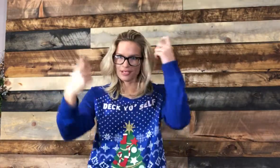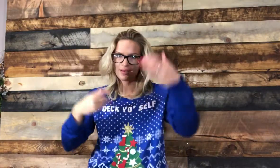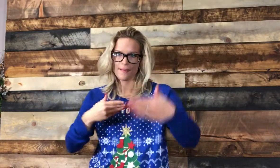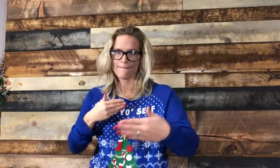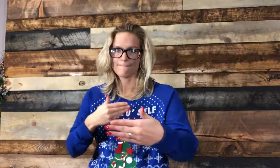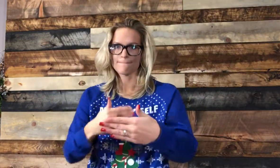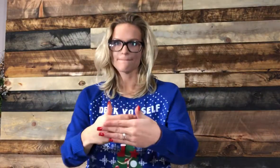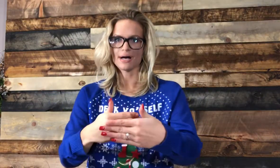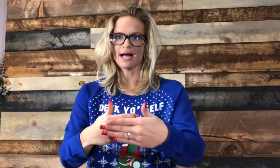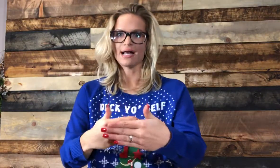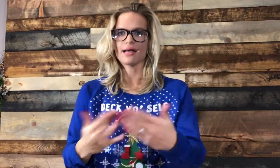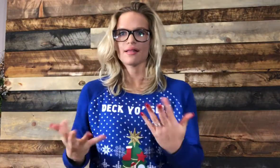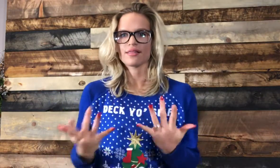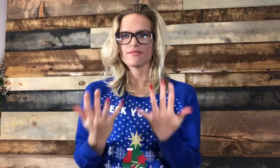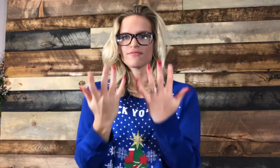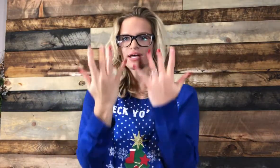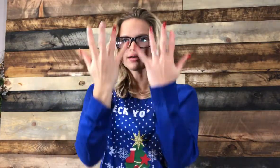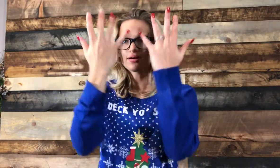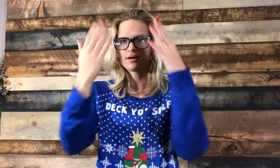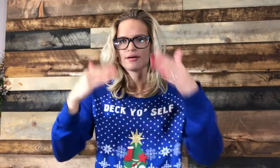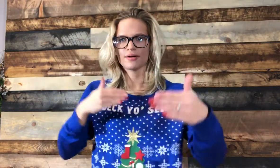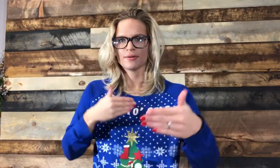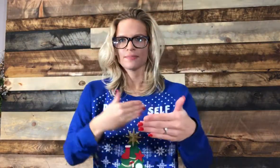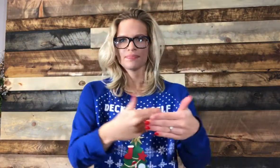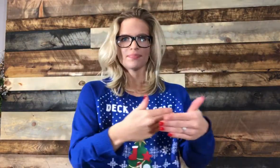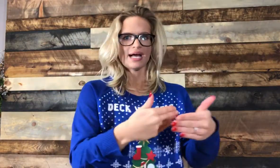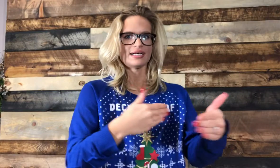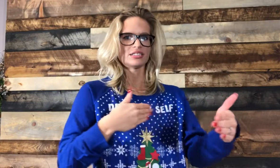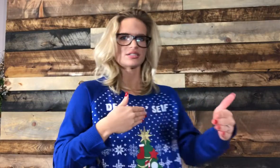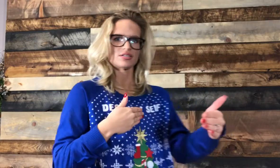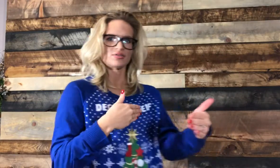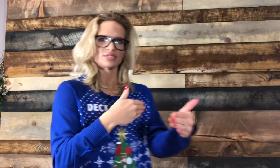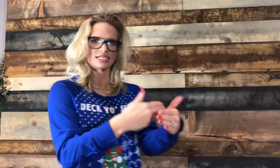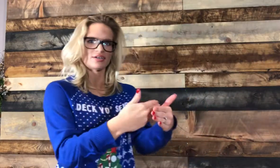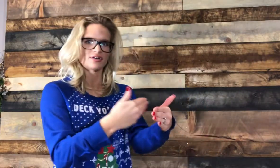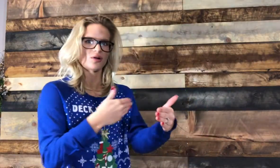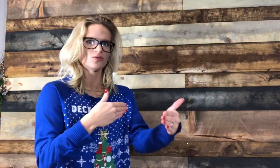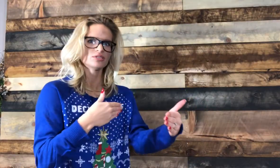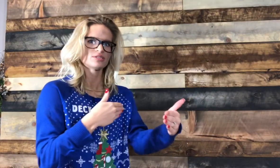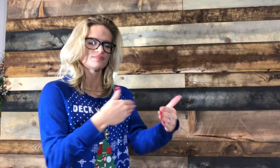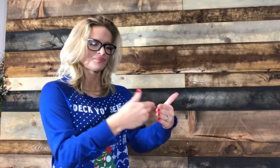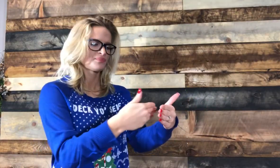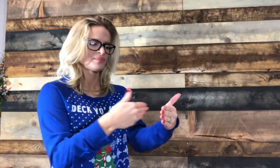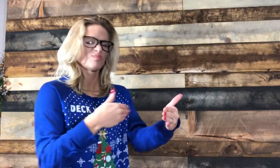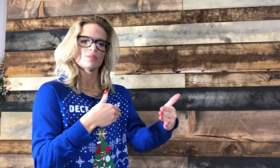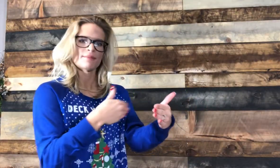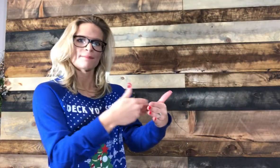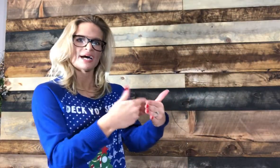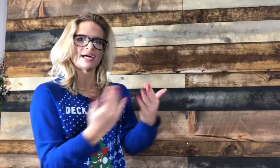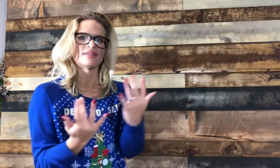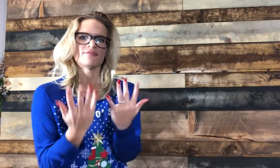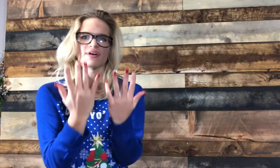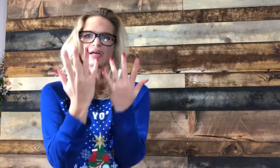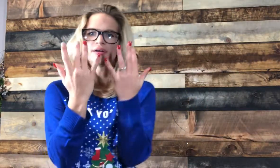by the fire. By just shows that you're close. By the fire.